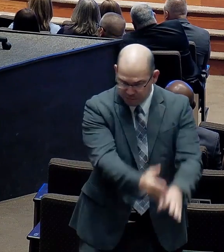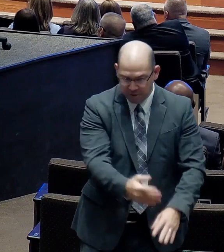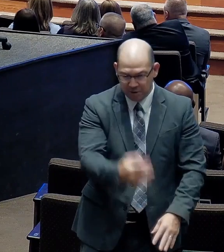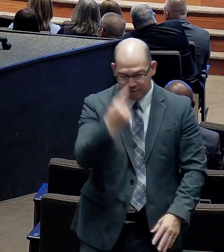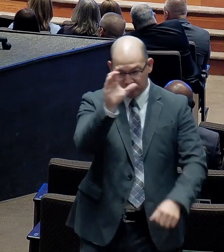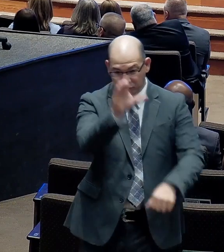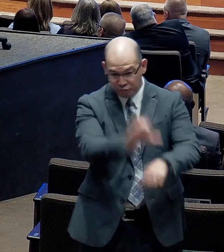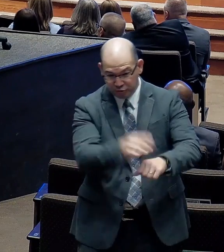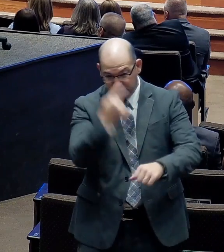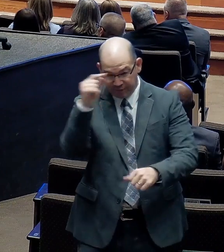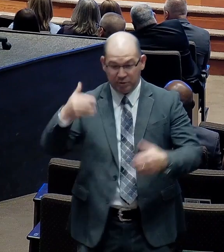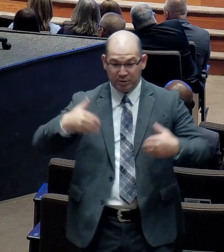Music directors.